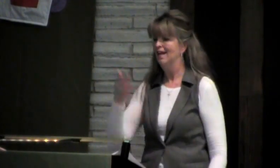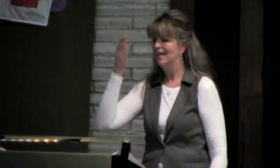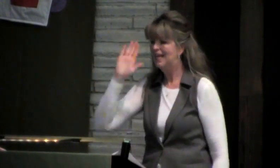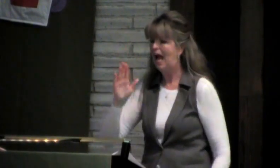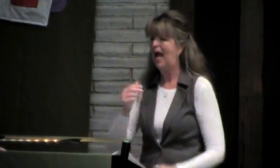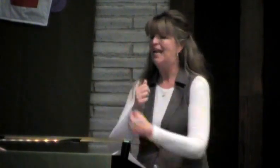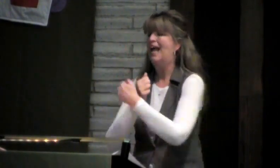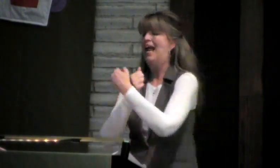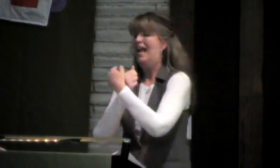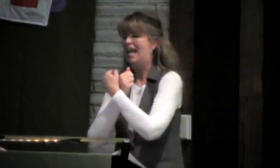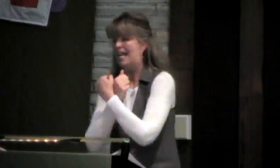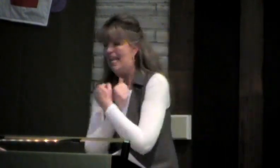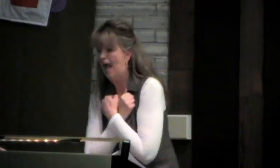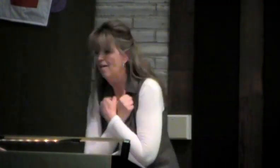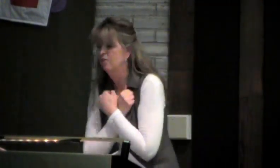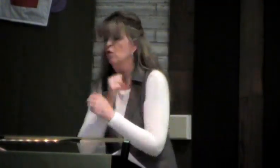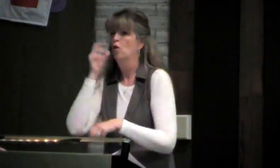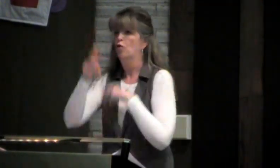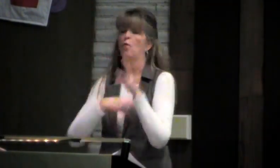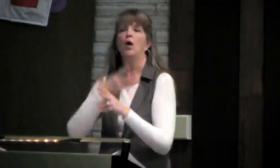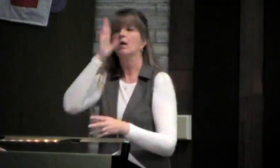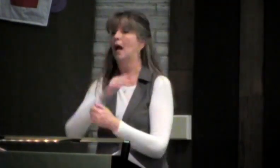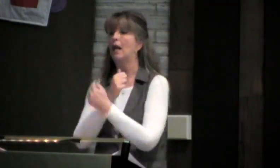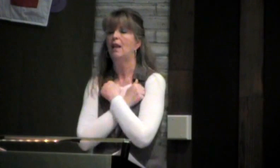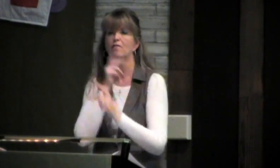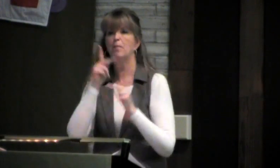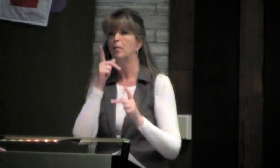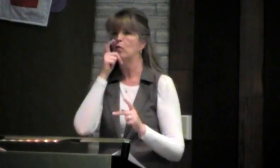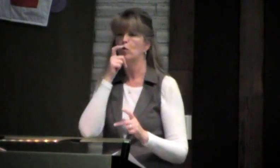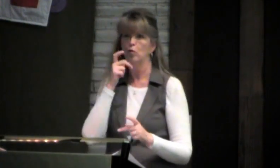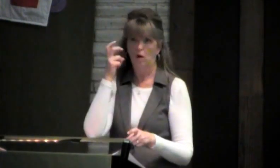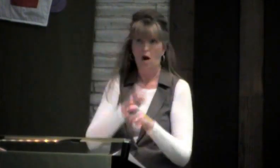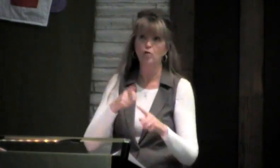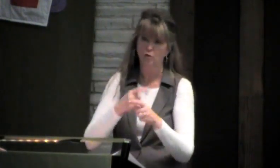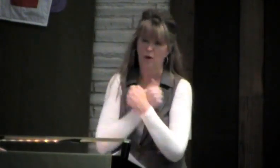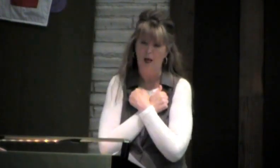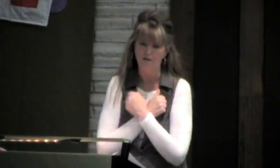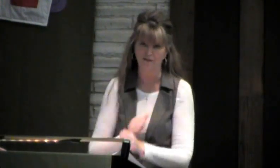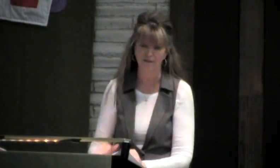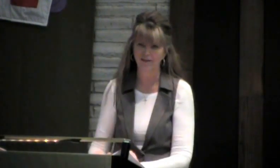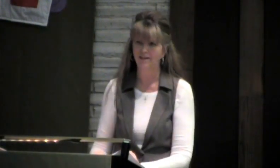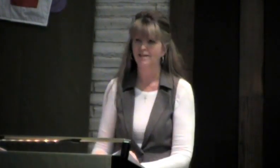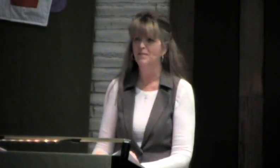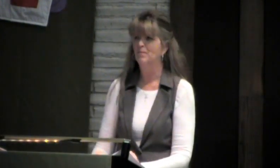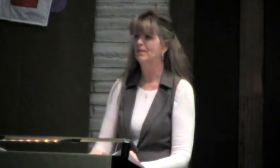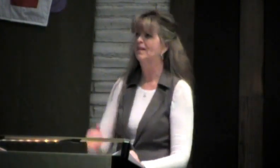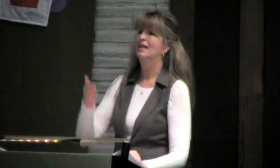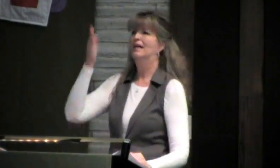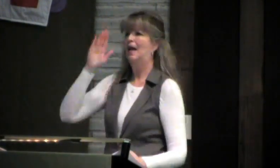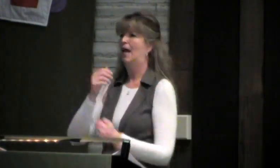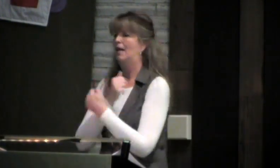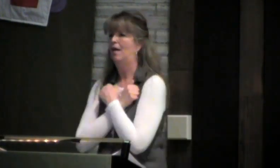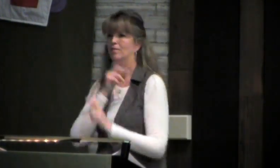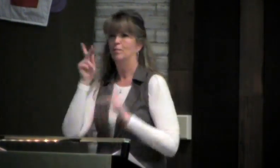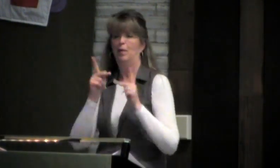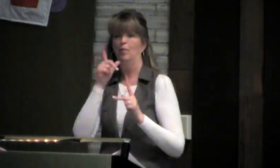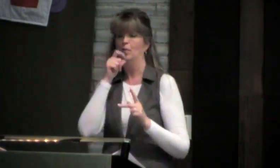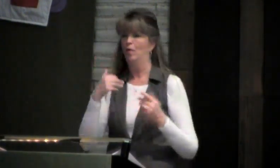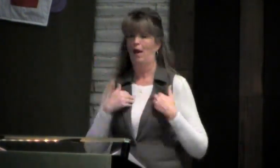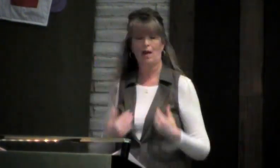God does not love only people who follow God. God loves people who are hard to love. God